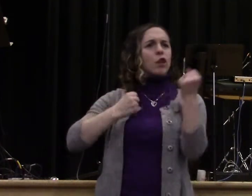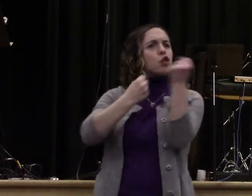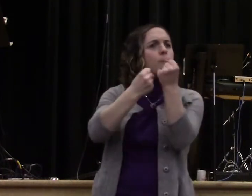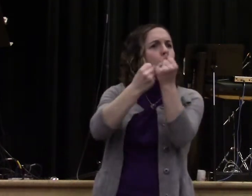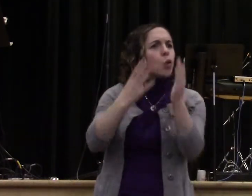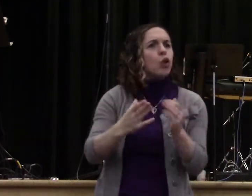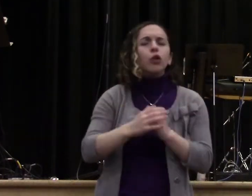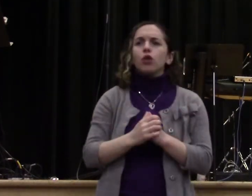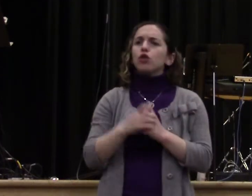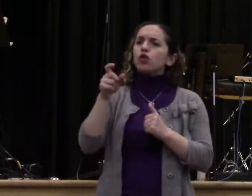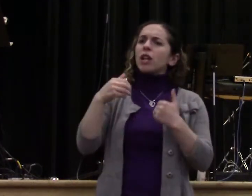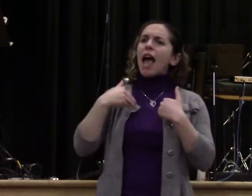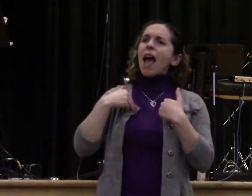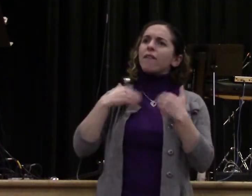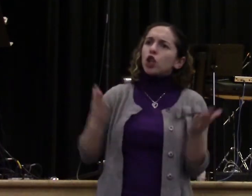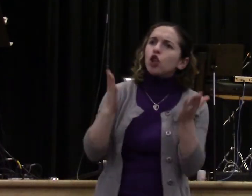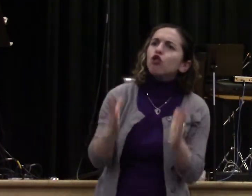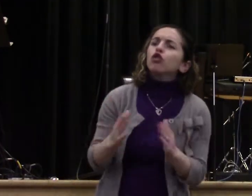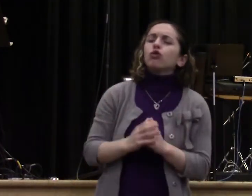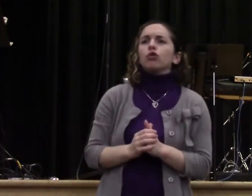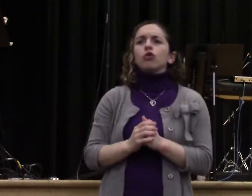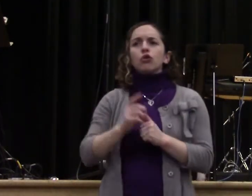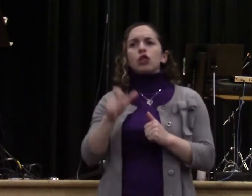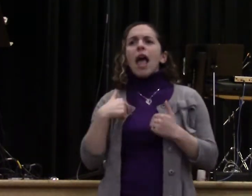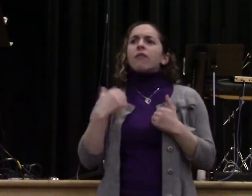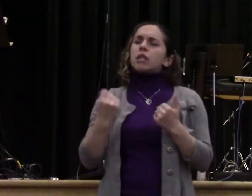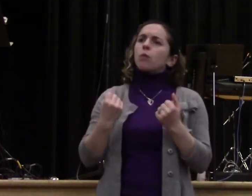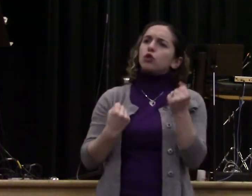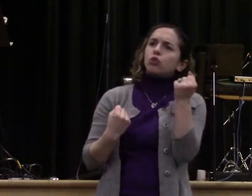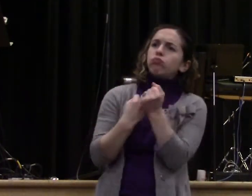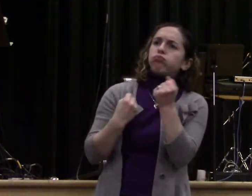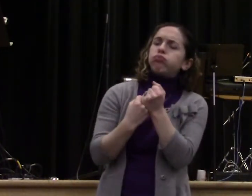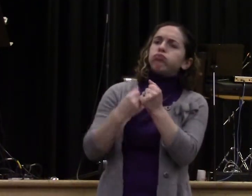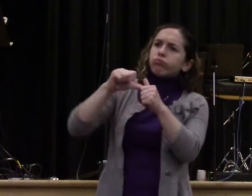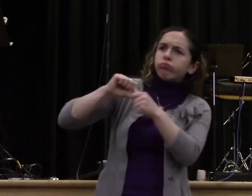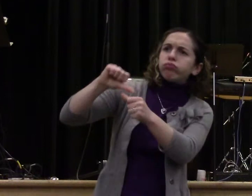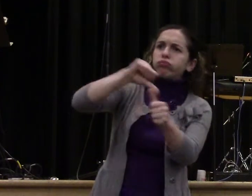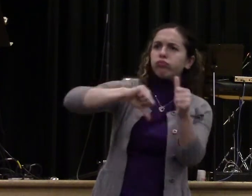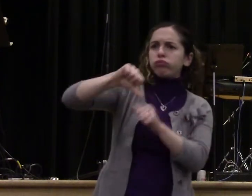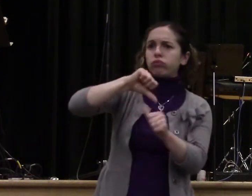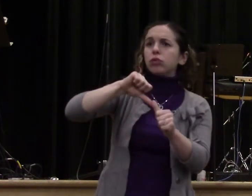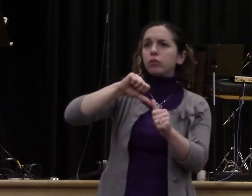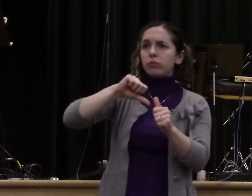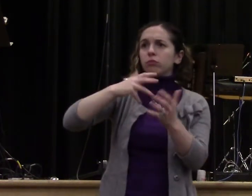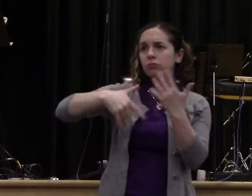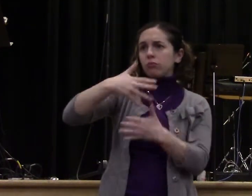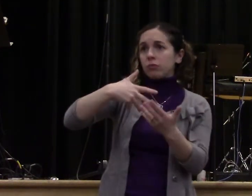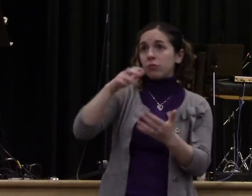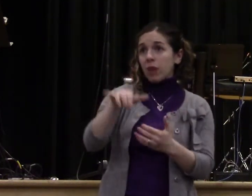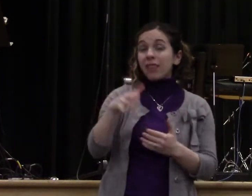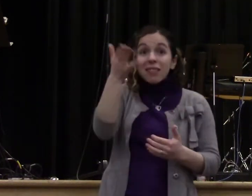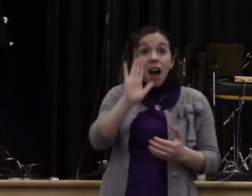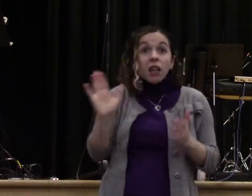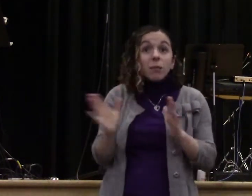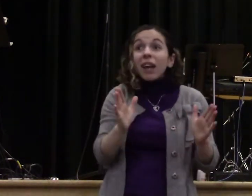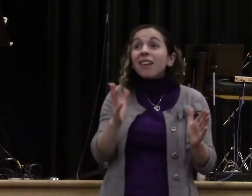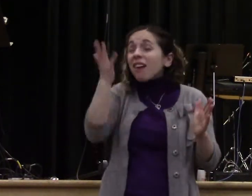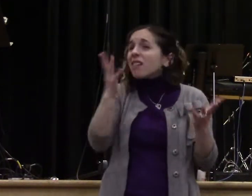Relationships are... Yes, they are. Yes, they are. And yes, that is God's plan. It was God's plan from the